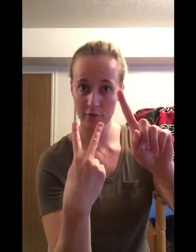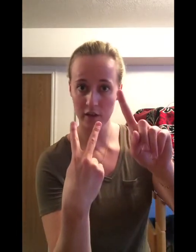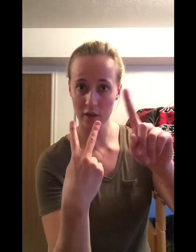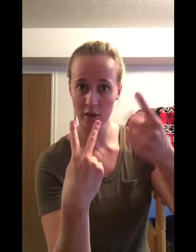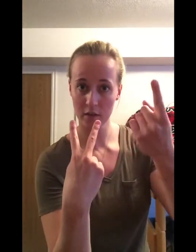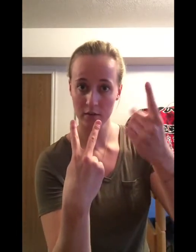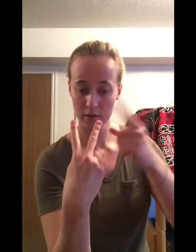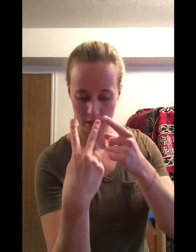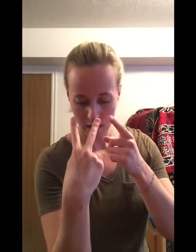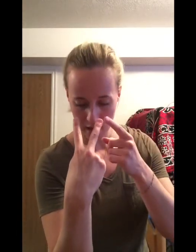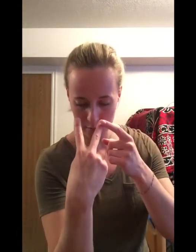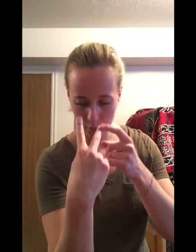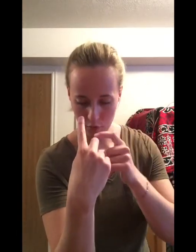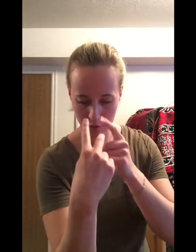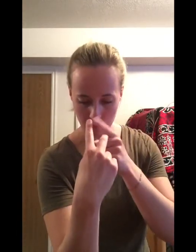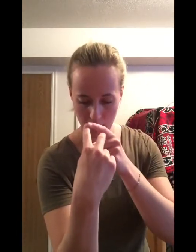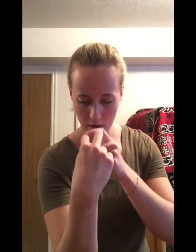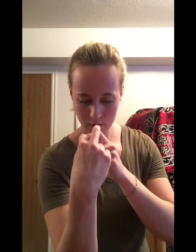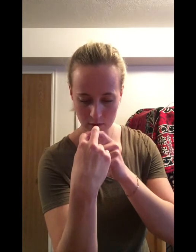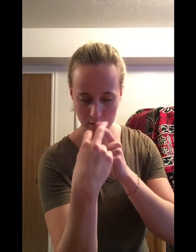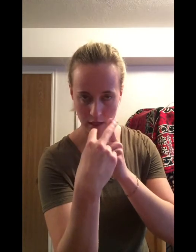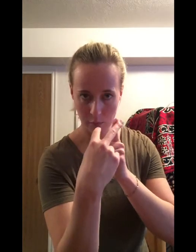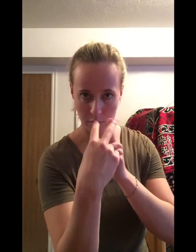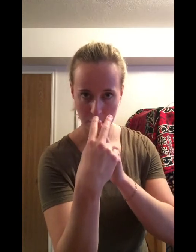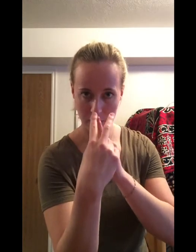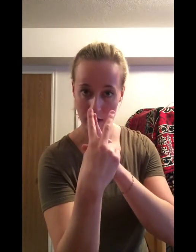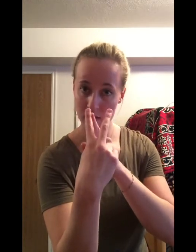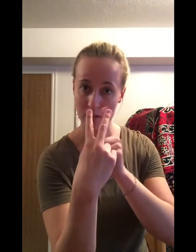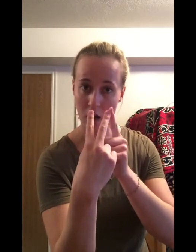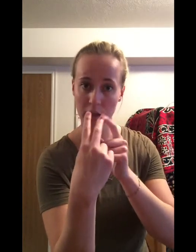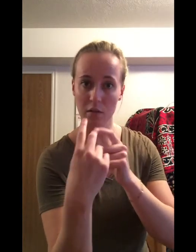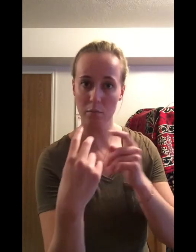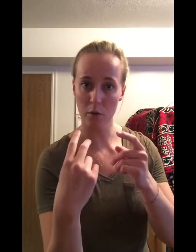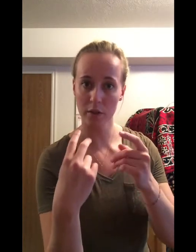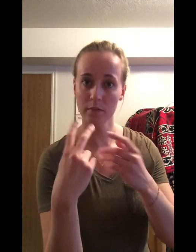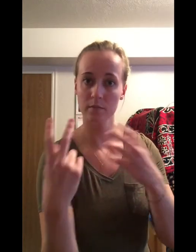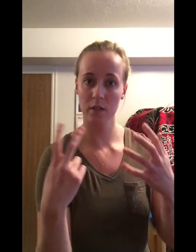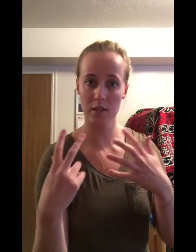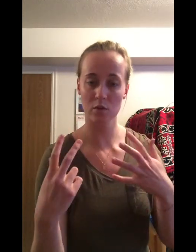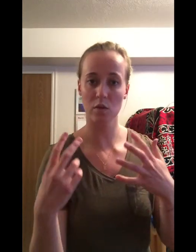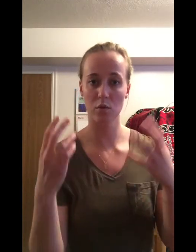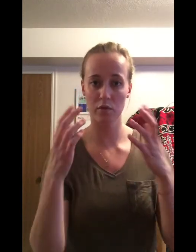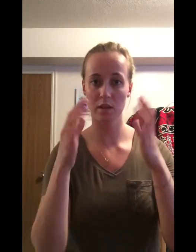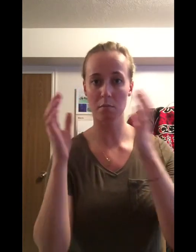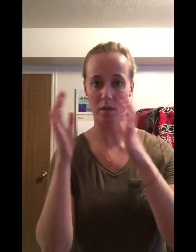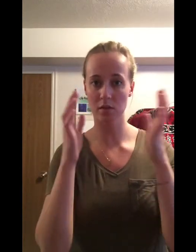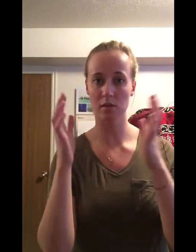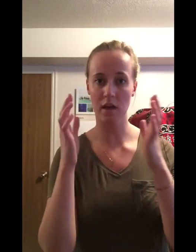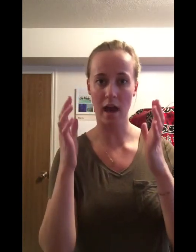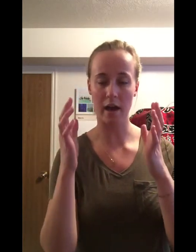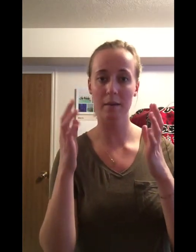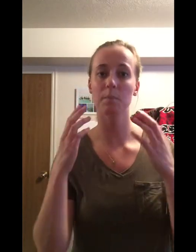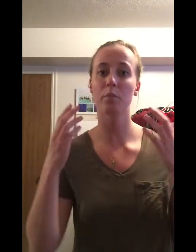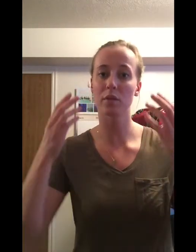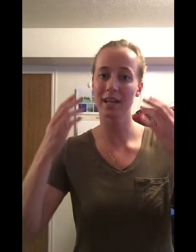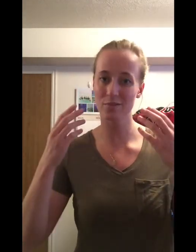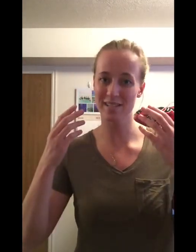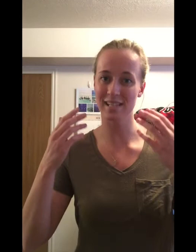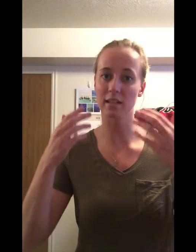finger and move it around to help remember that it's oculomotor. It deals with moving the muscles of the eye both intrinsically